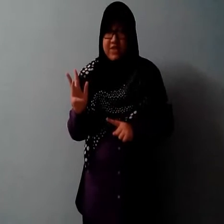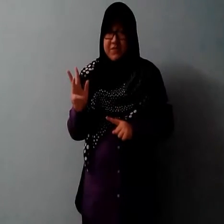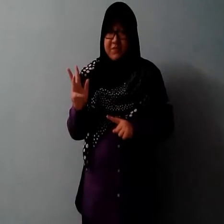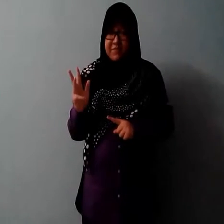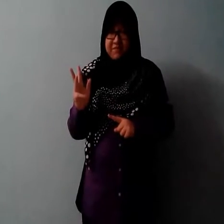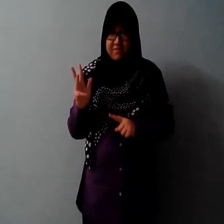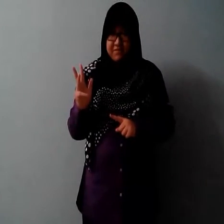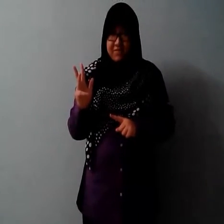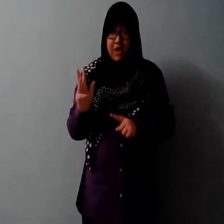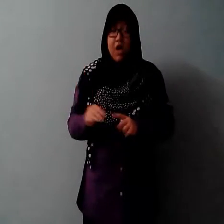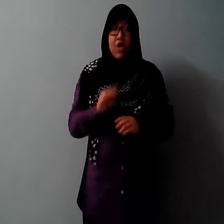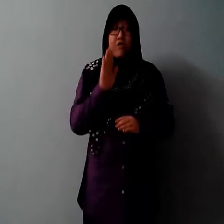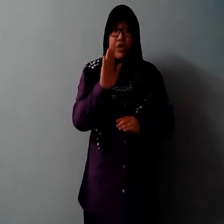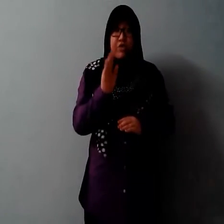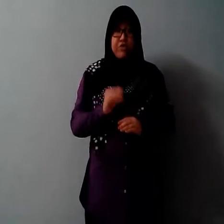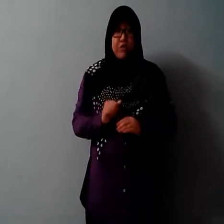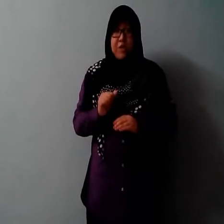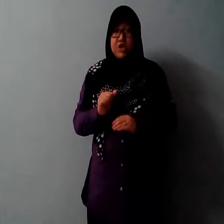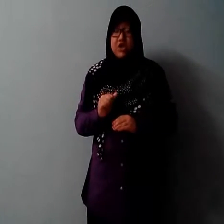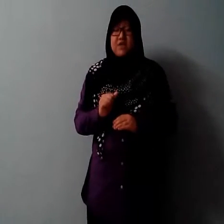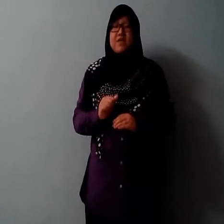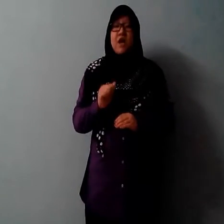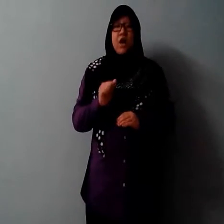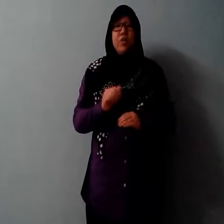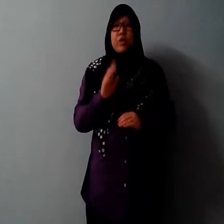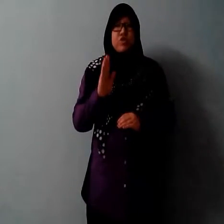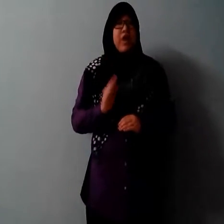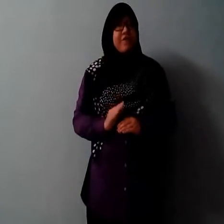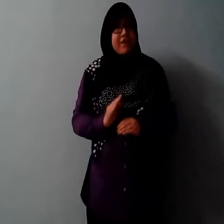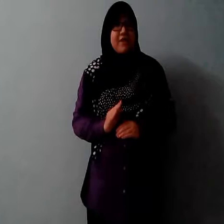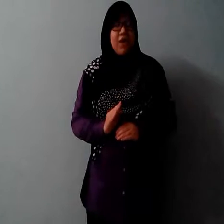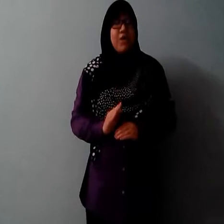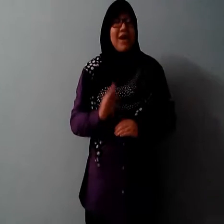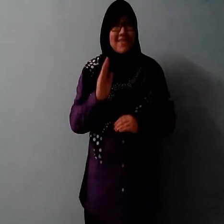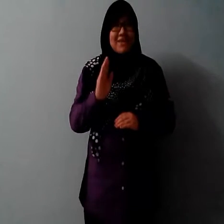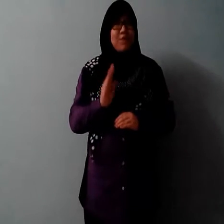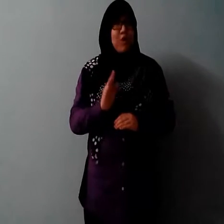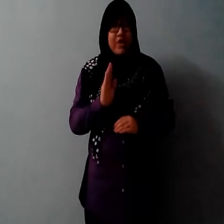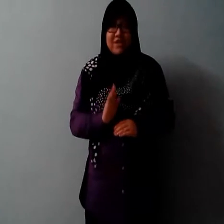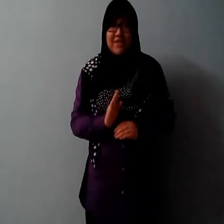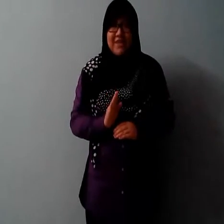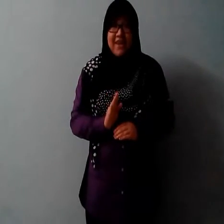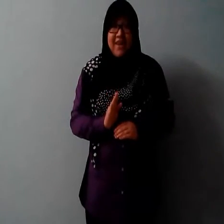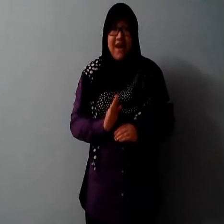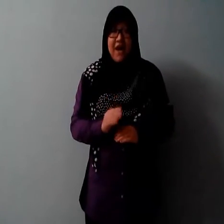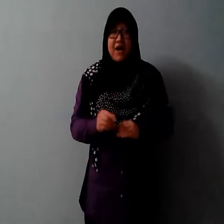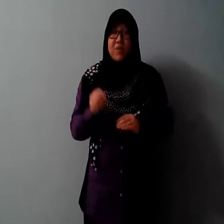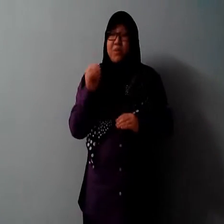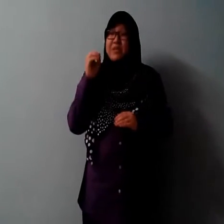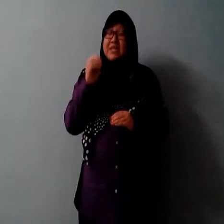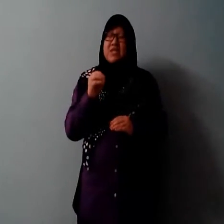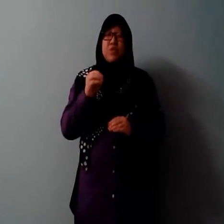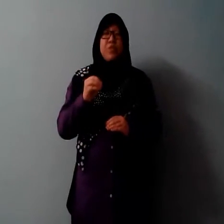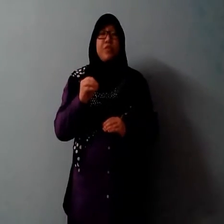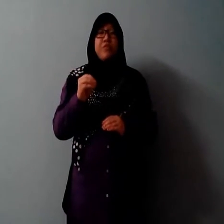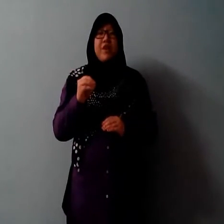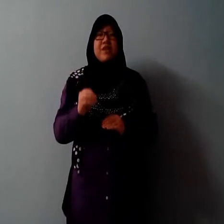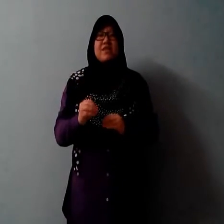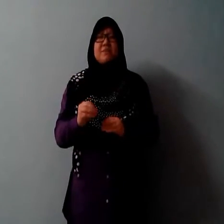donuts. For your information, we also have gained our customer loyalty because we provide